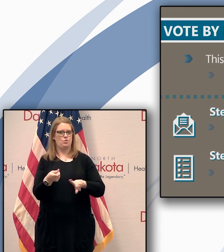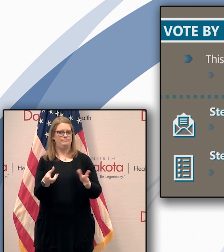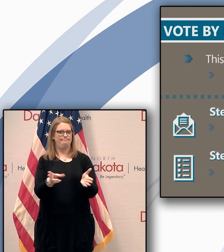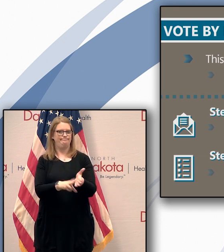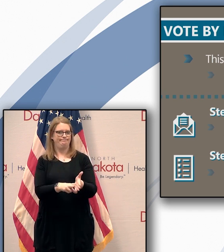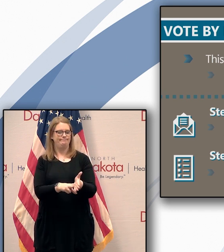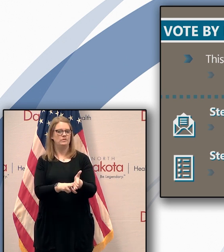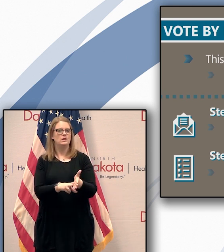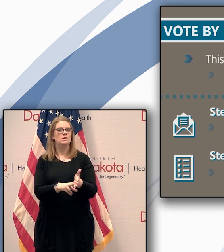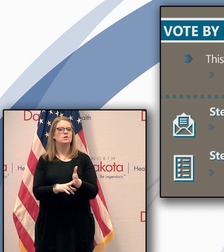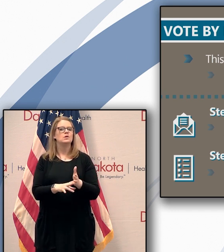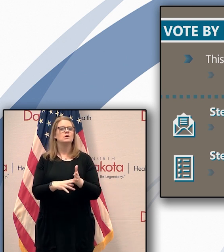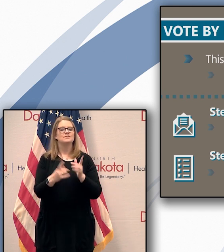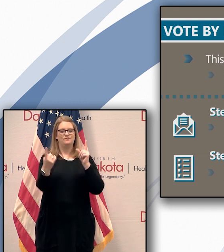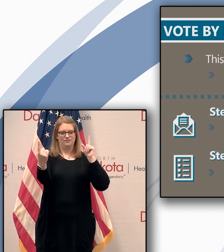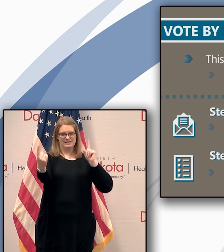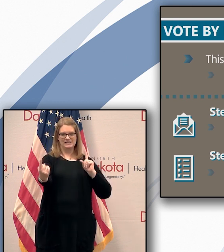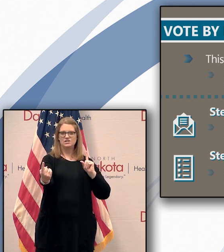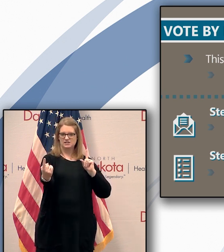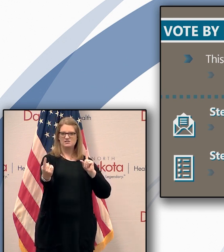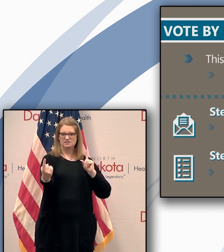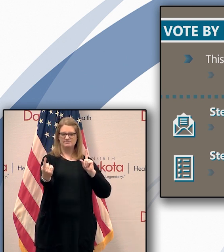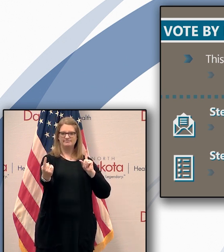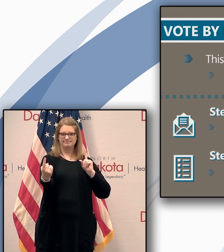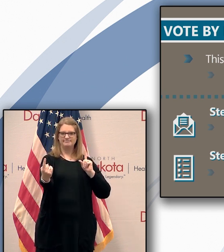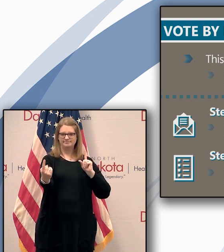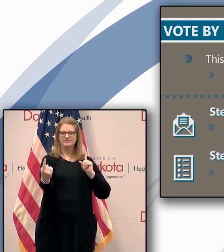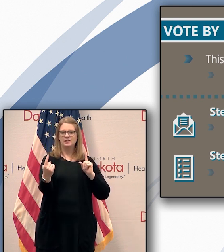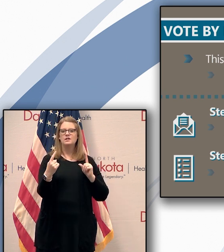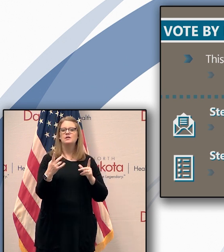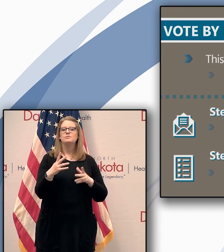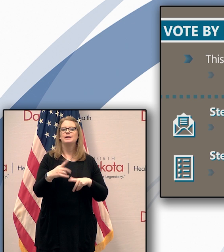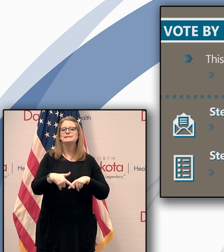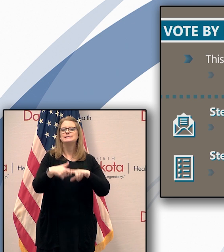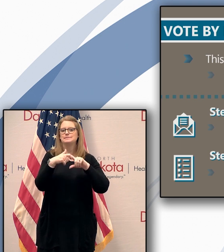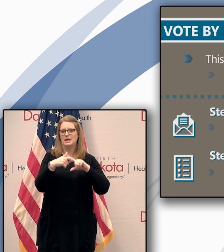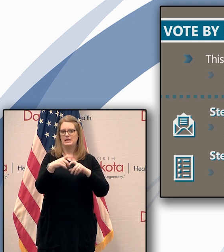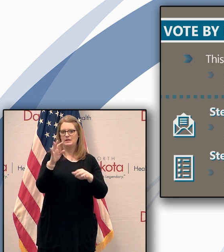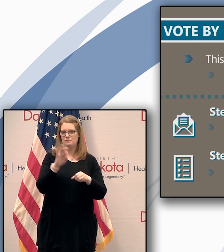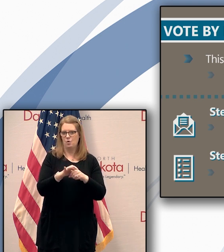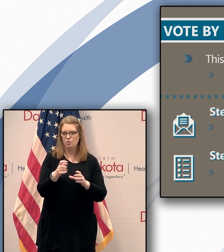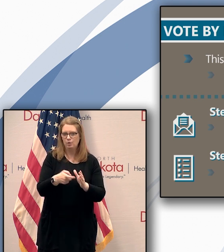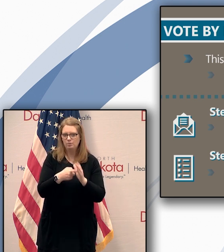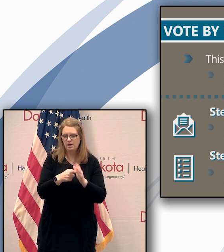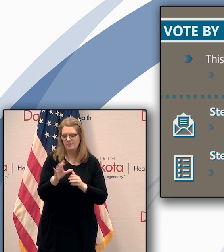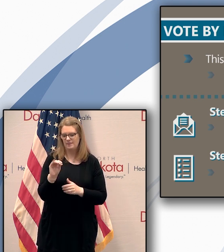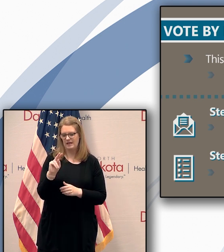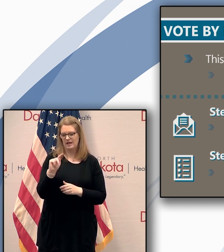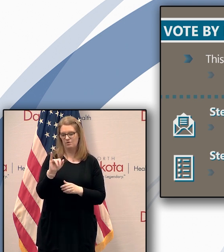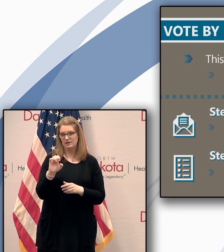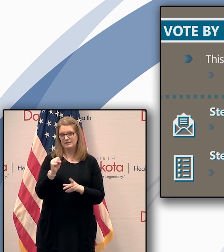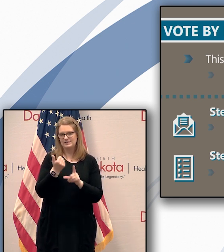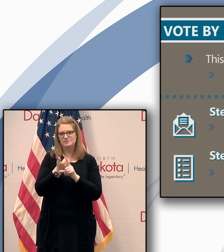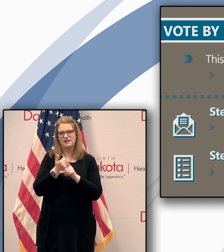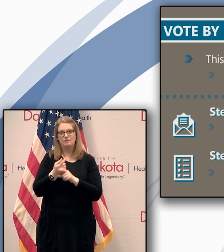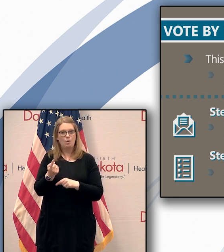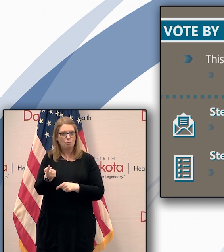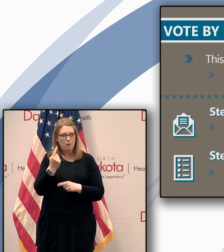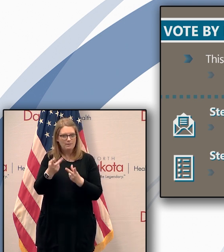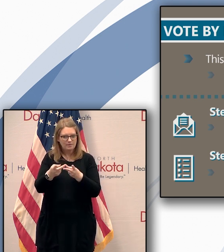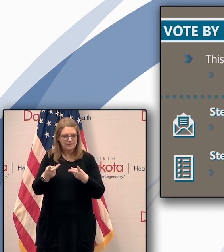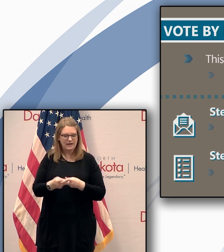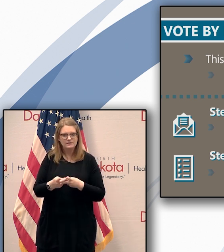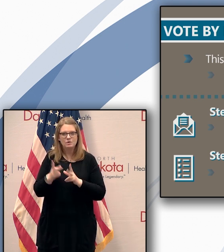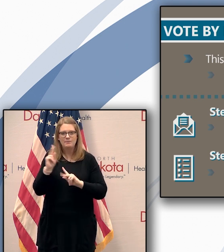physical distancing while voting by suspending the requirement that counties have at least one physical polling location